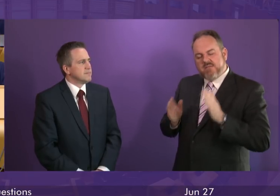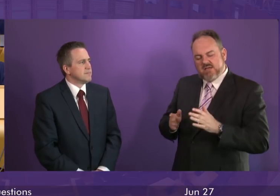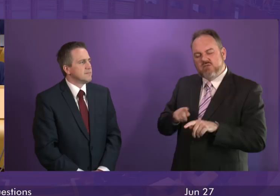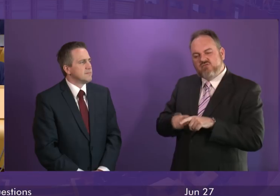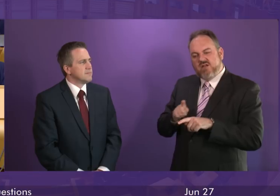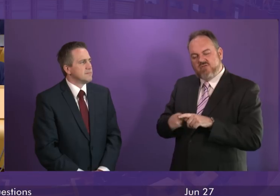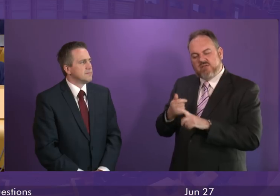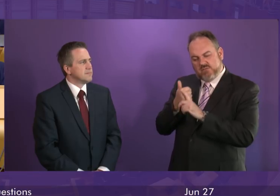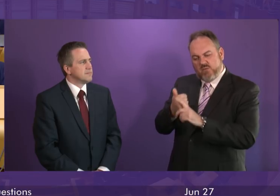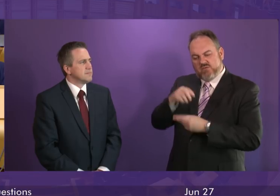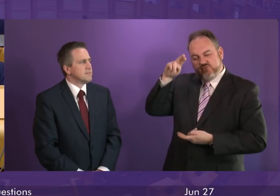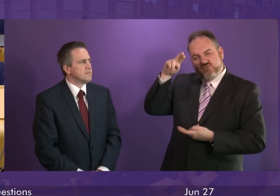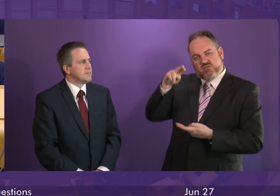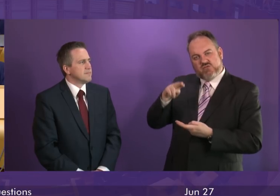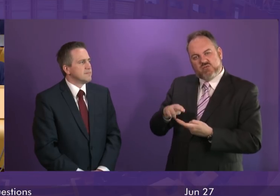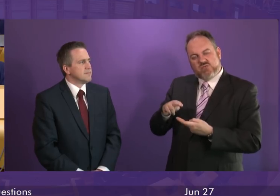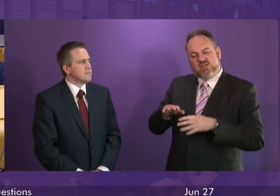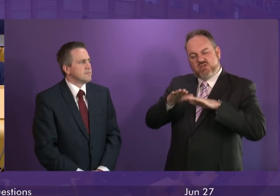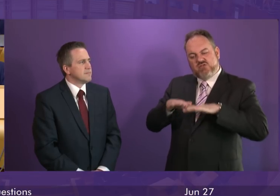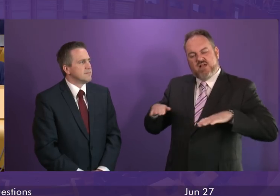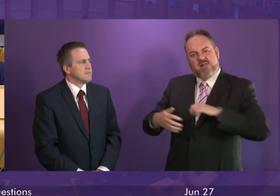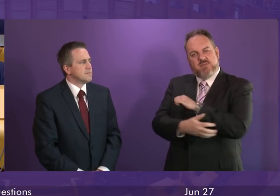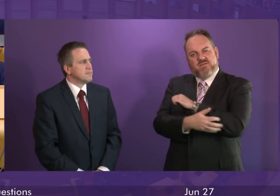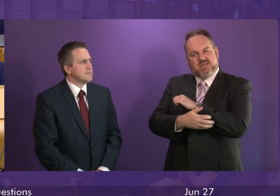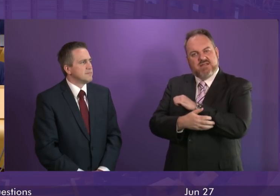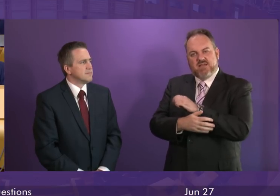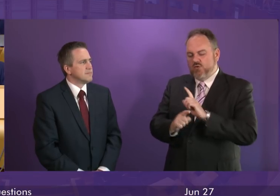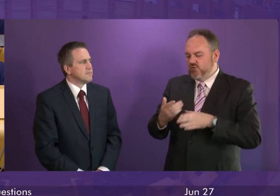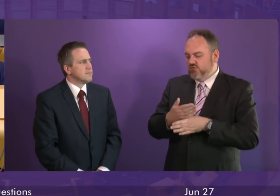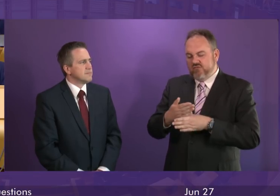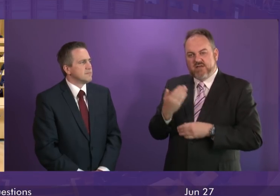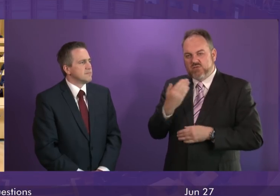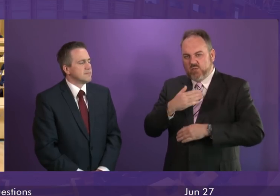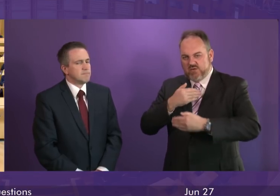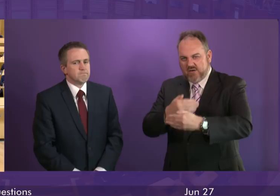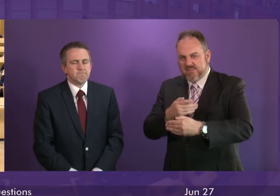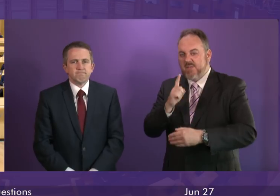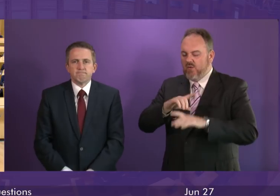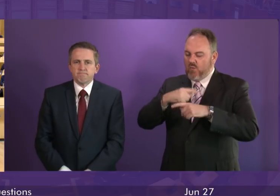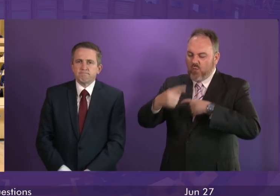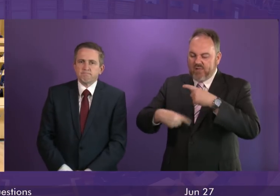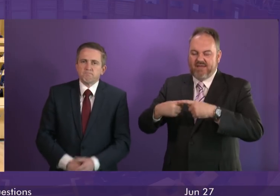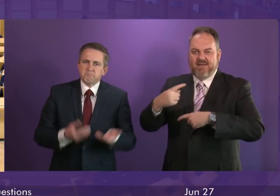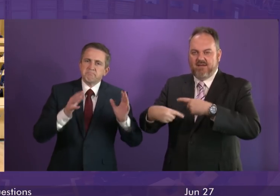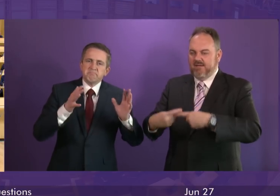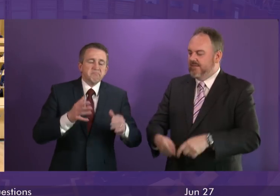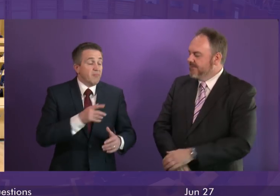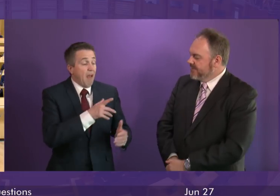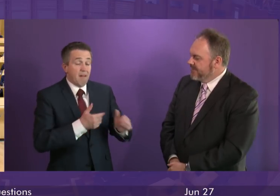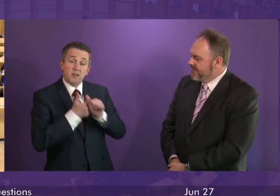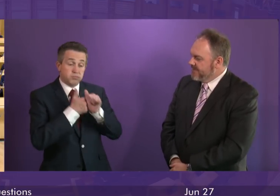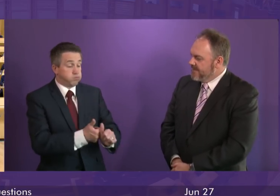can to tackle child poverty, not just outwith term time, but all year round? First Minister. Yes, do